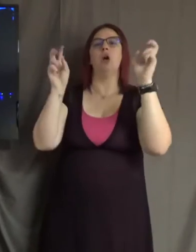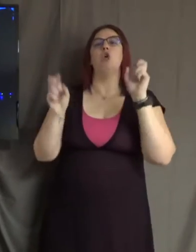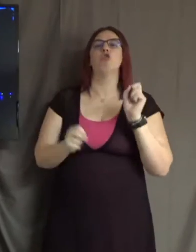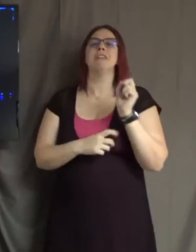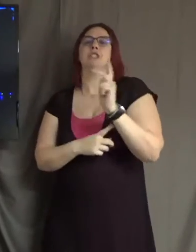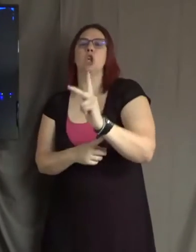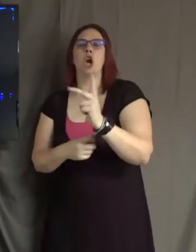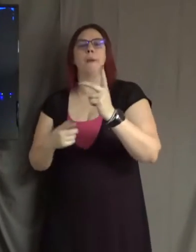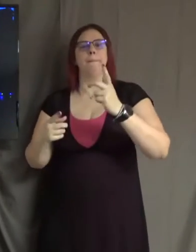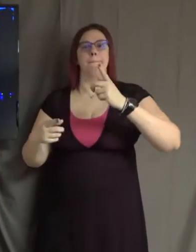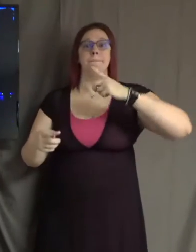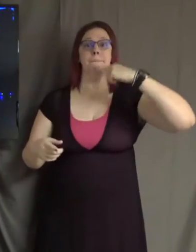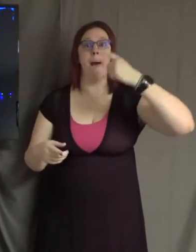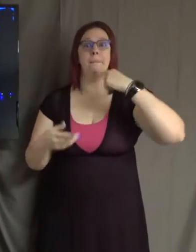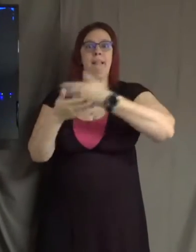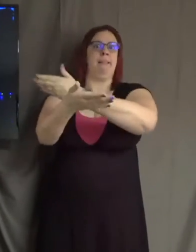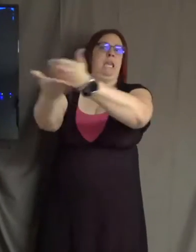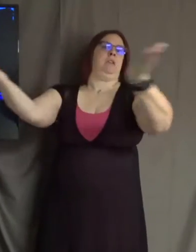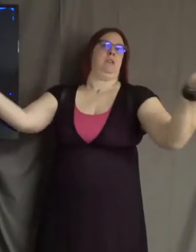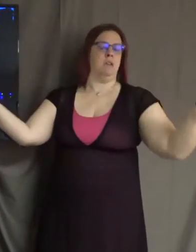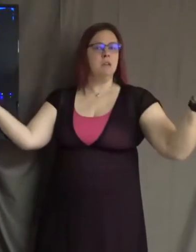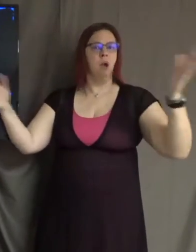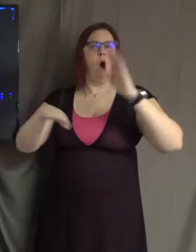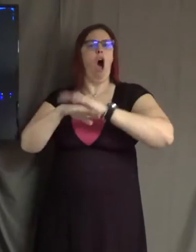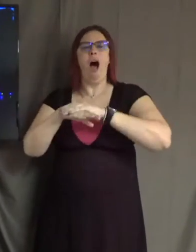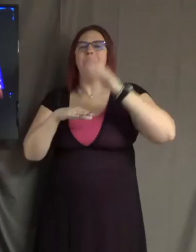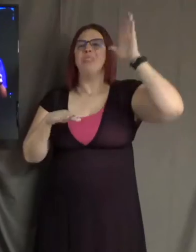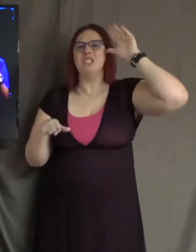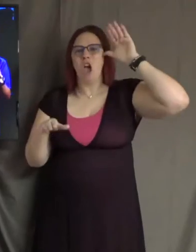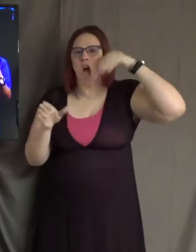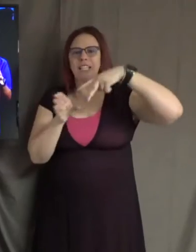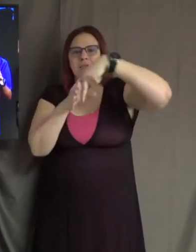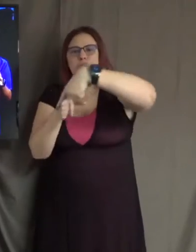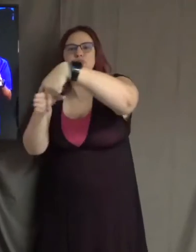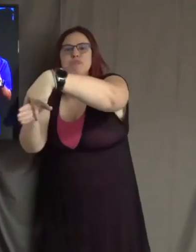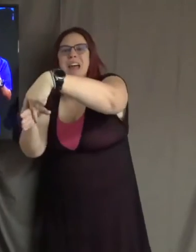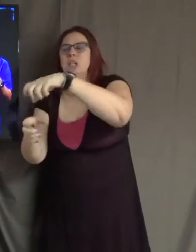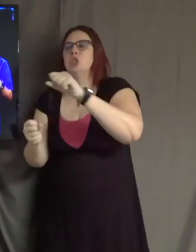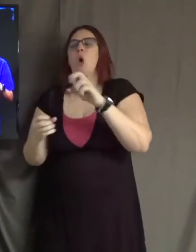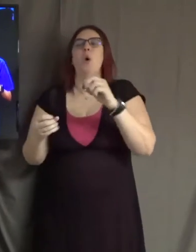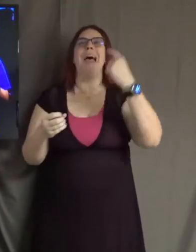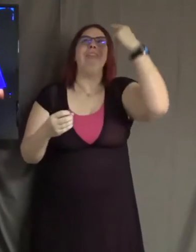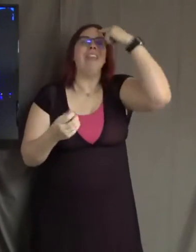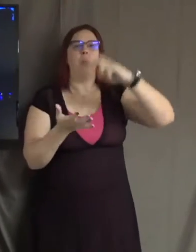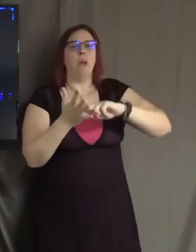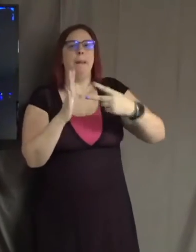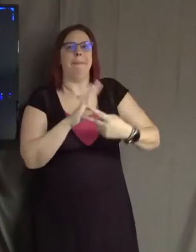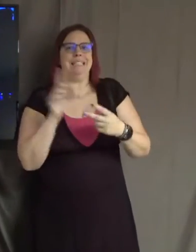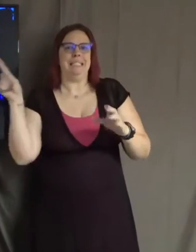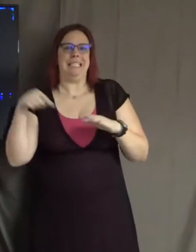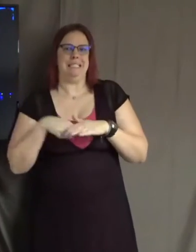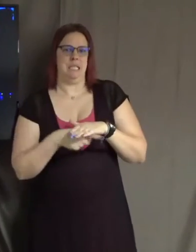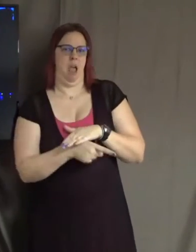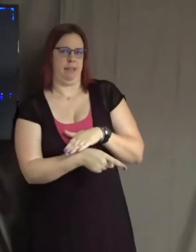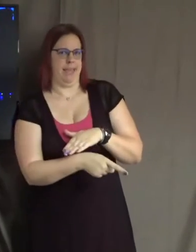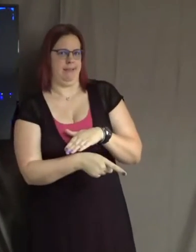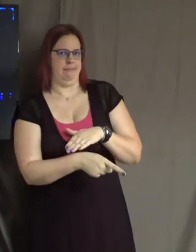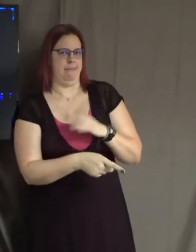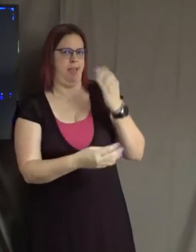privately to the scholars means that he kind of snuck into the feast basically. And he went to the front of wherever the feast was